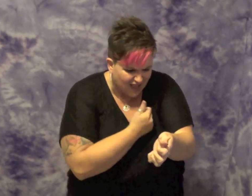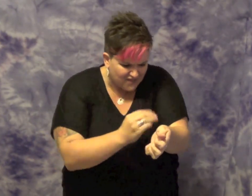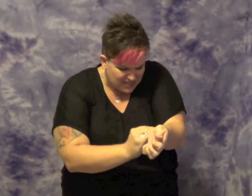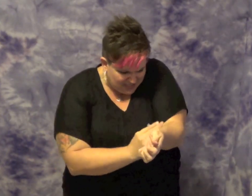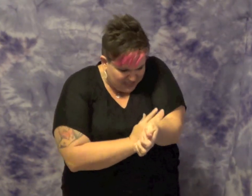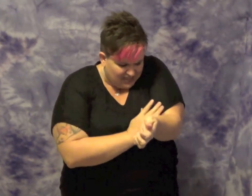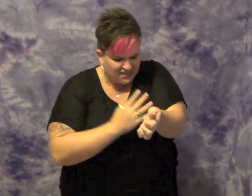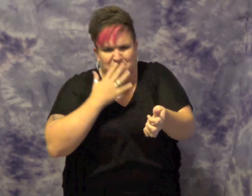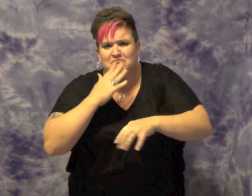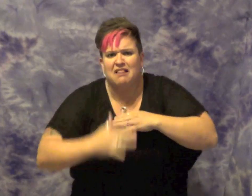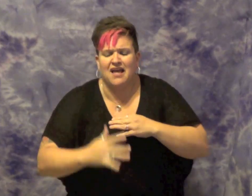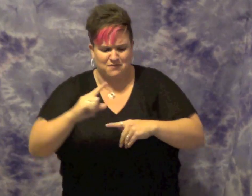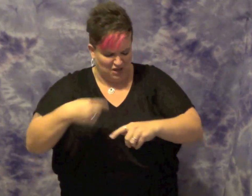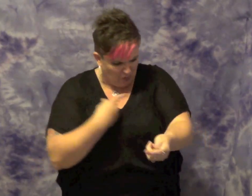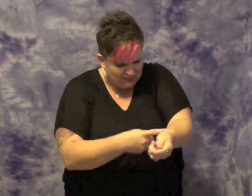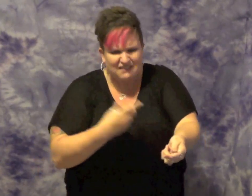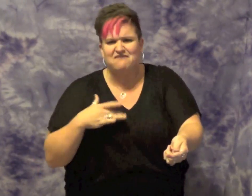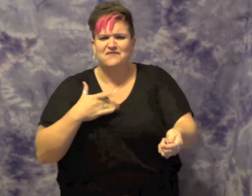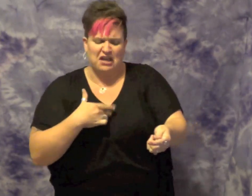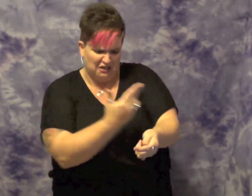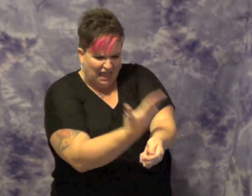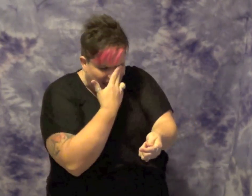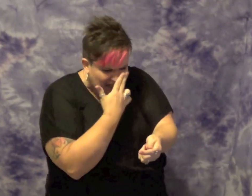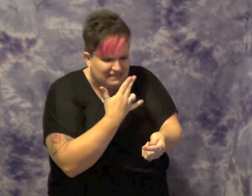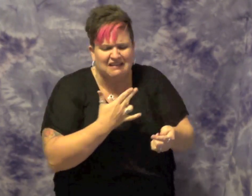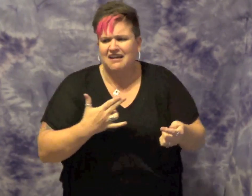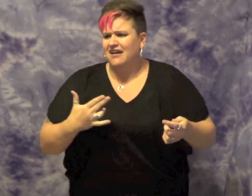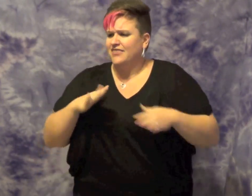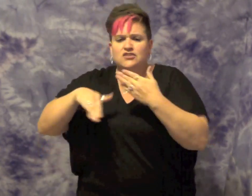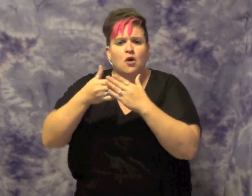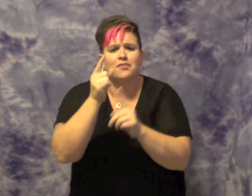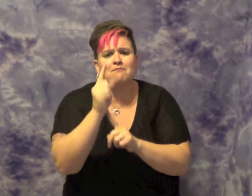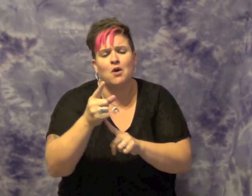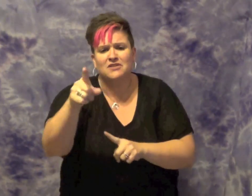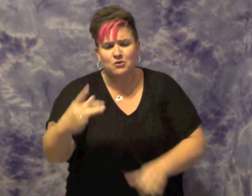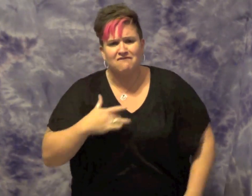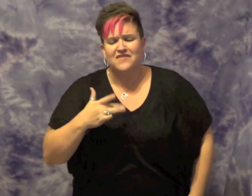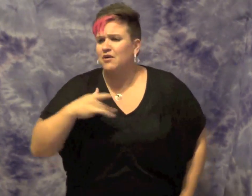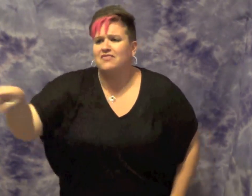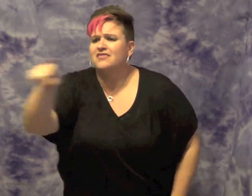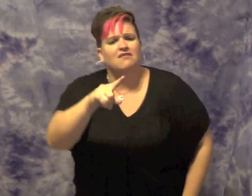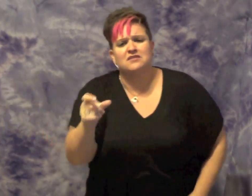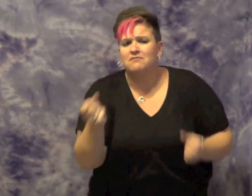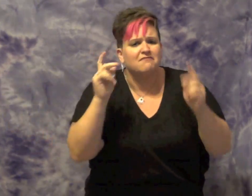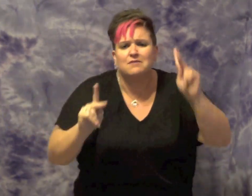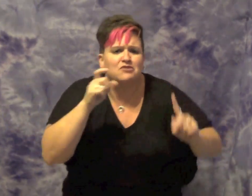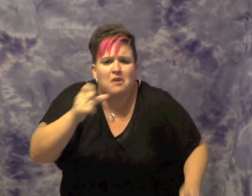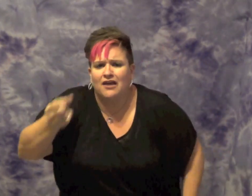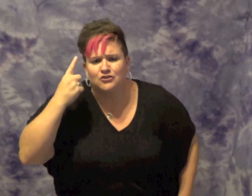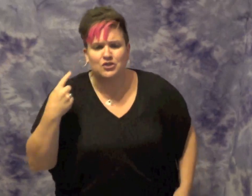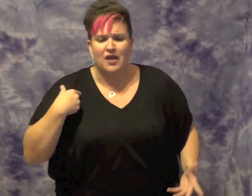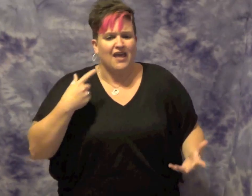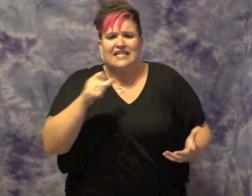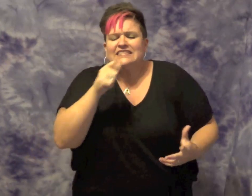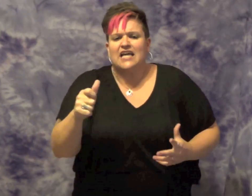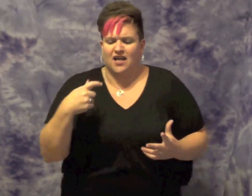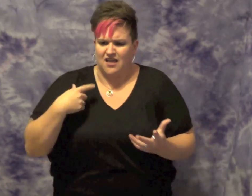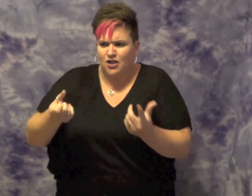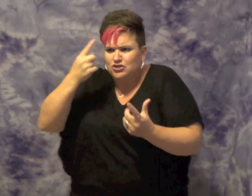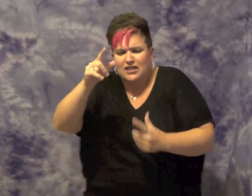but some hate, cause nothing exists. See, this for all the moments where they don't understand, and they ain't where you stand, and they can't comprehend. They just